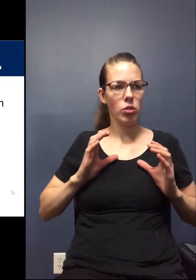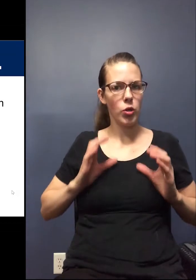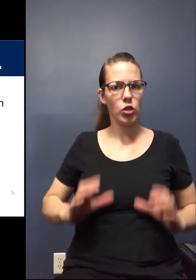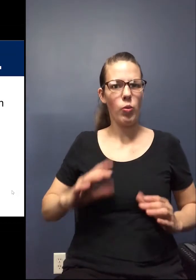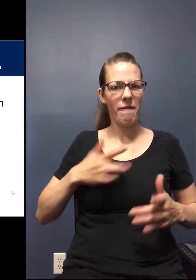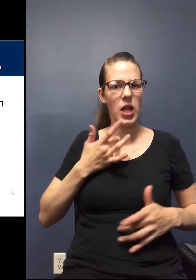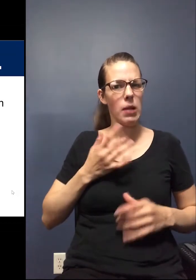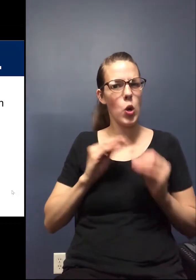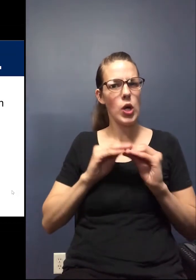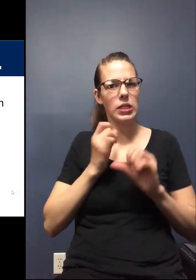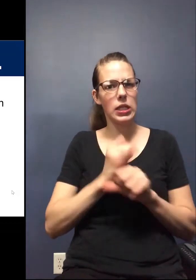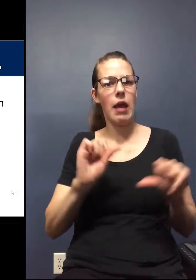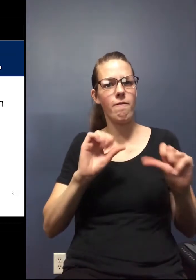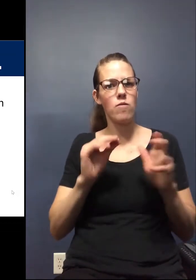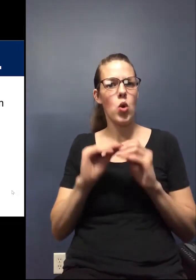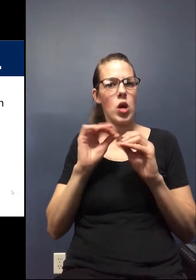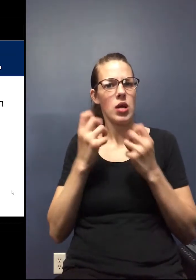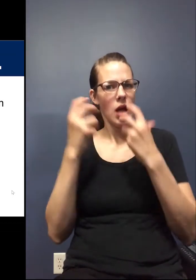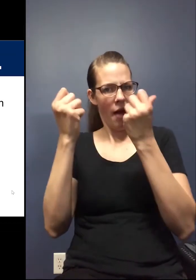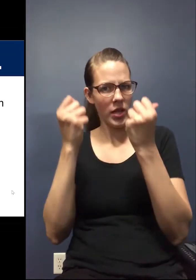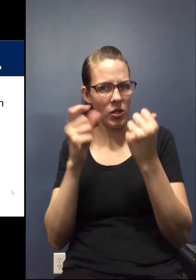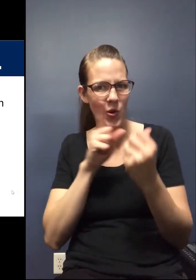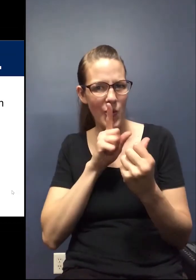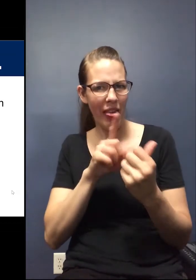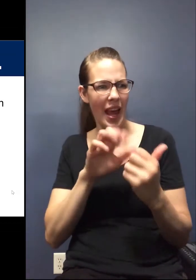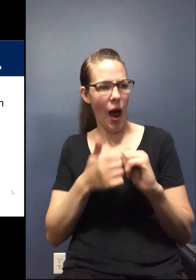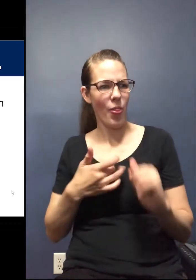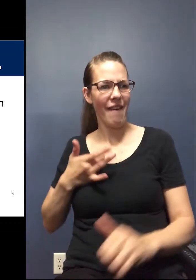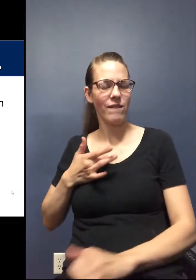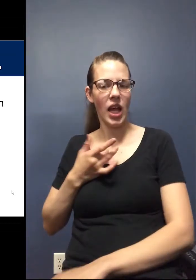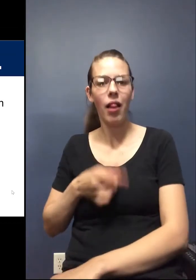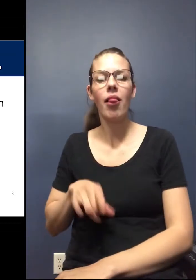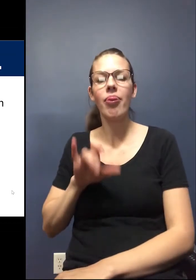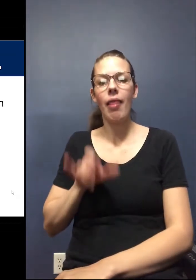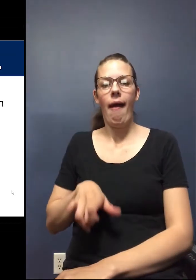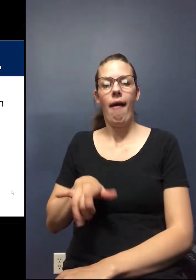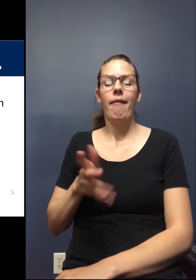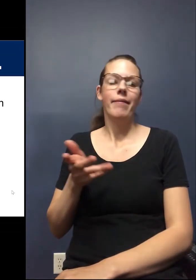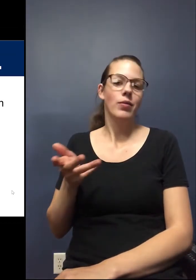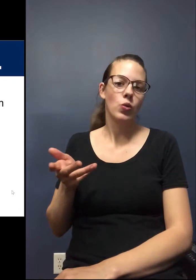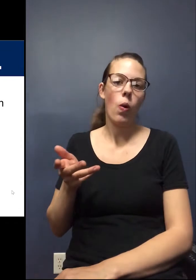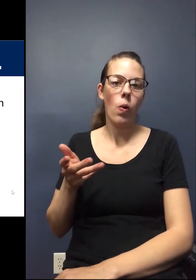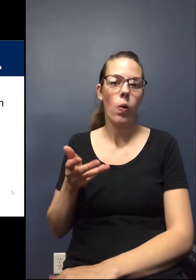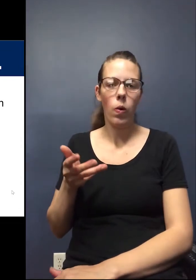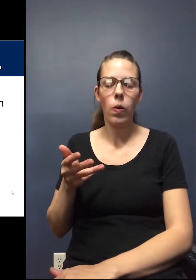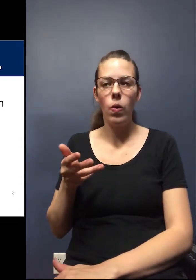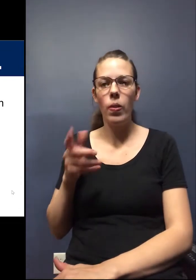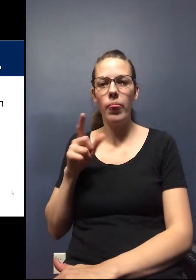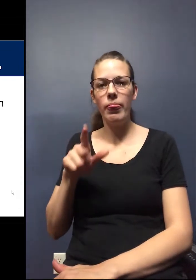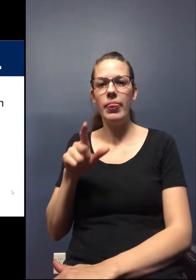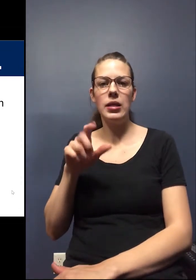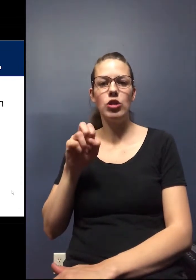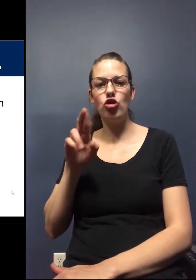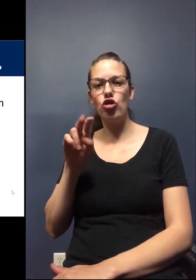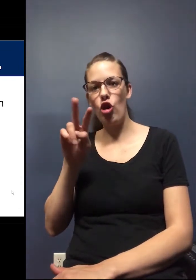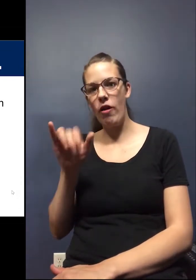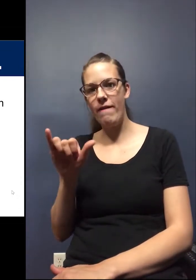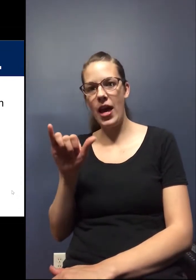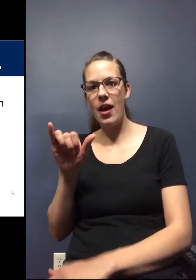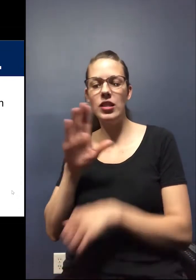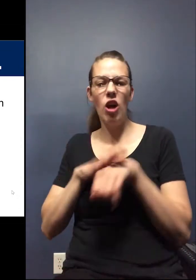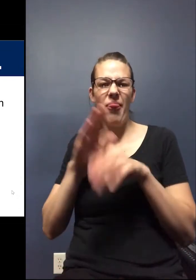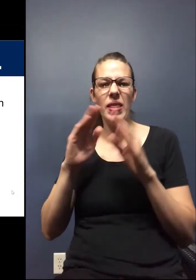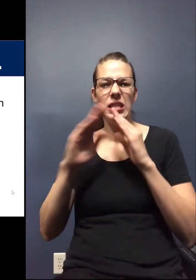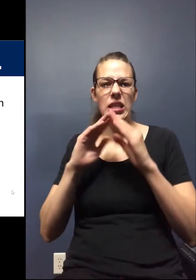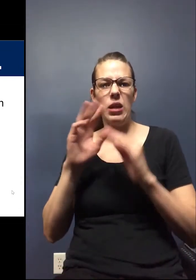safe and more confident? Is that really how they feel? And so this survey right now is on the